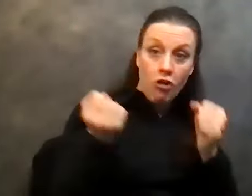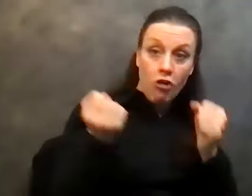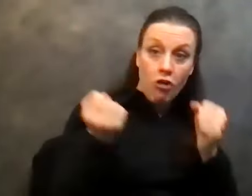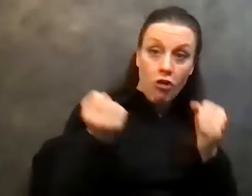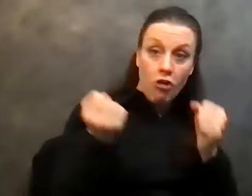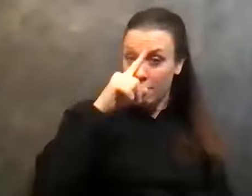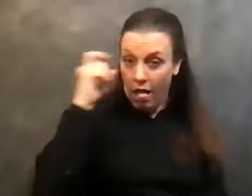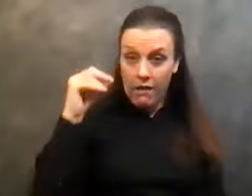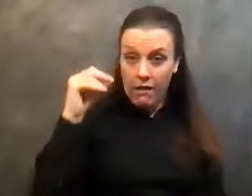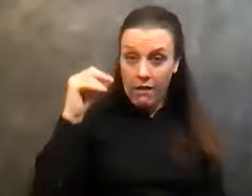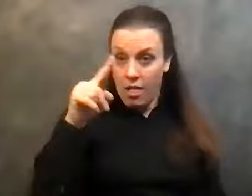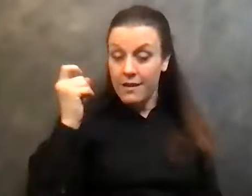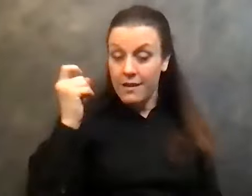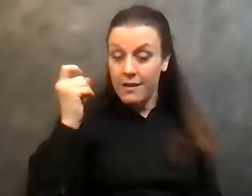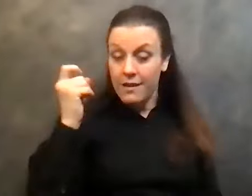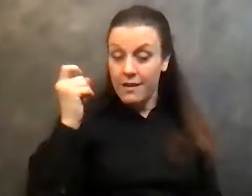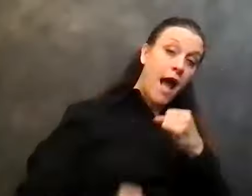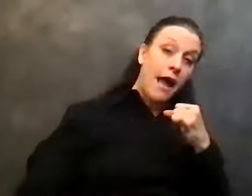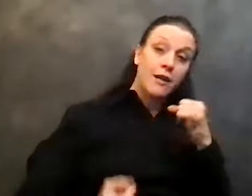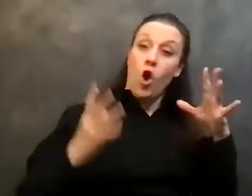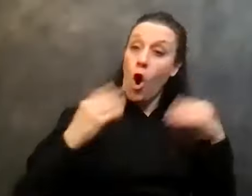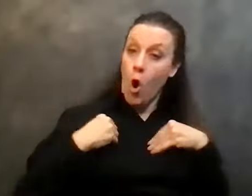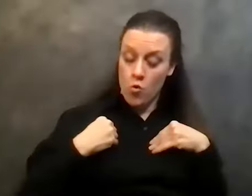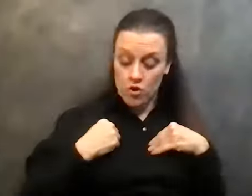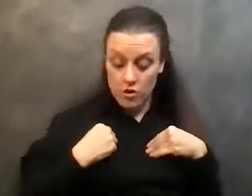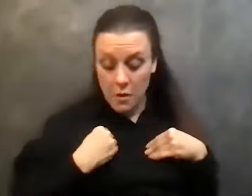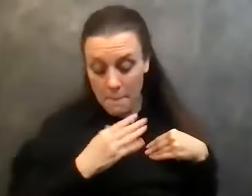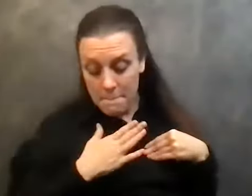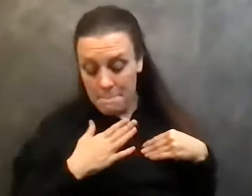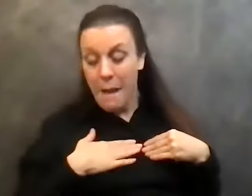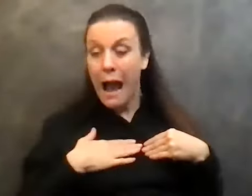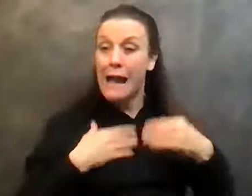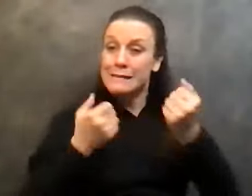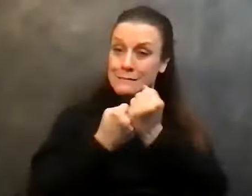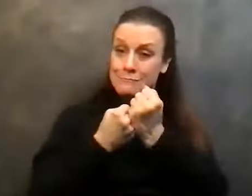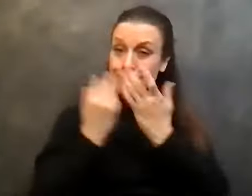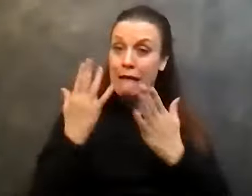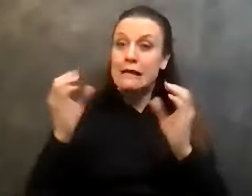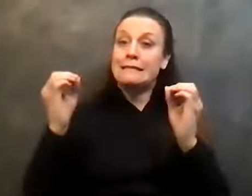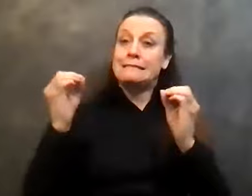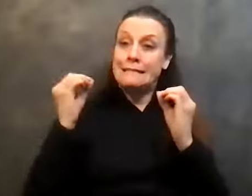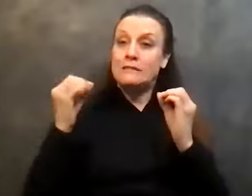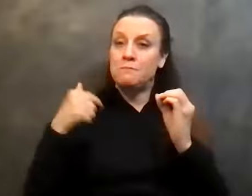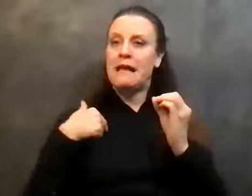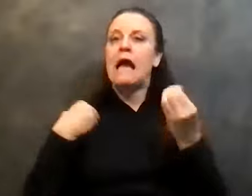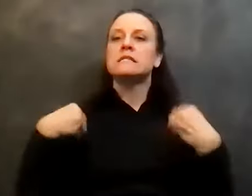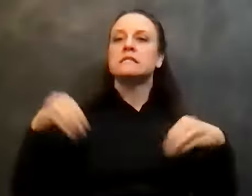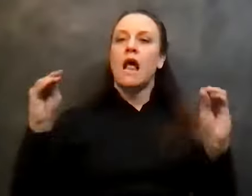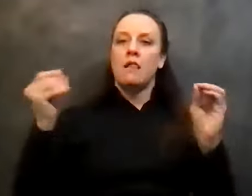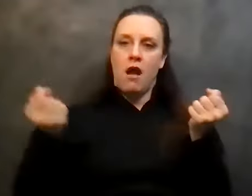the final owner of every, you know, my sponsor had to, uh, had to teach me how to sell a car when